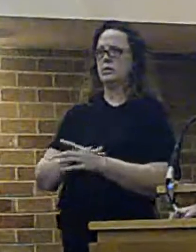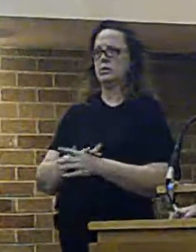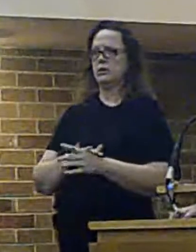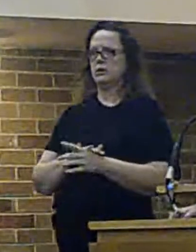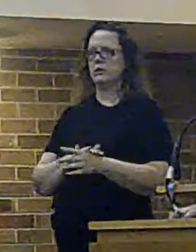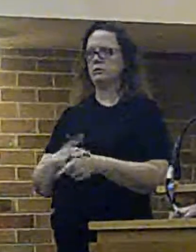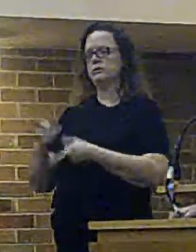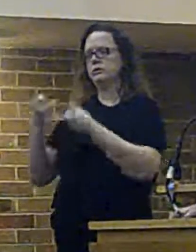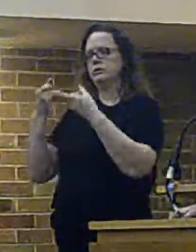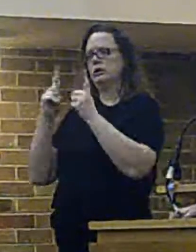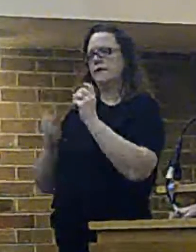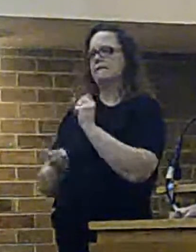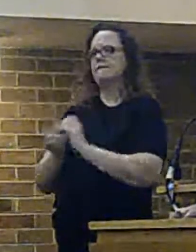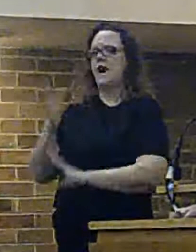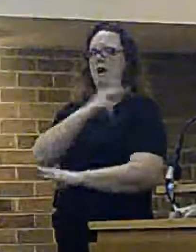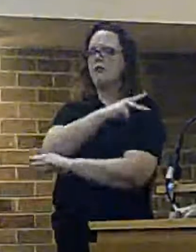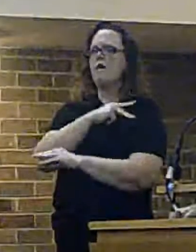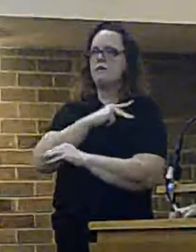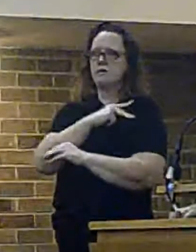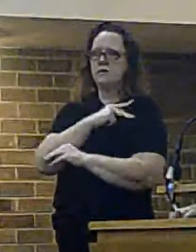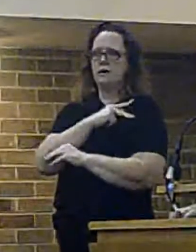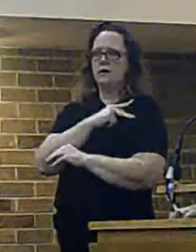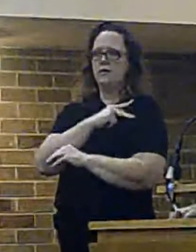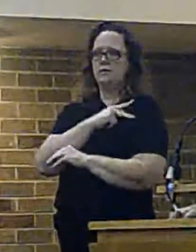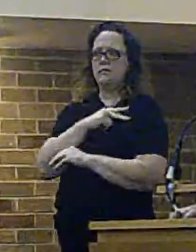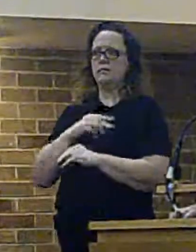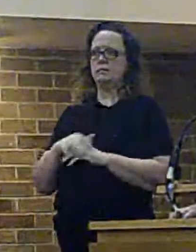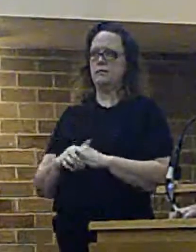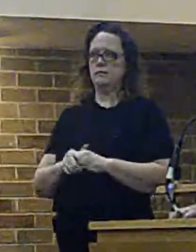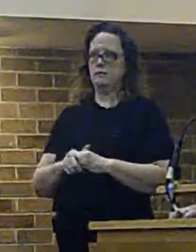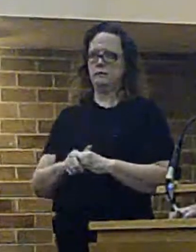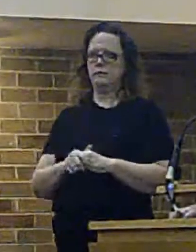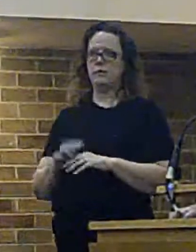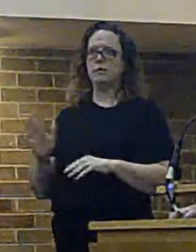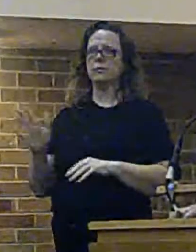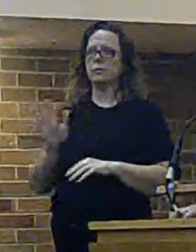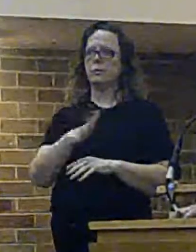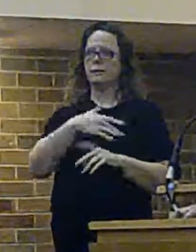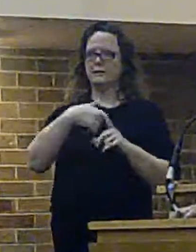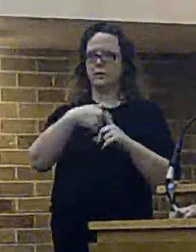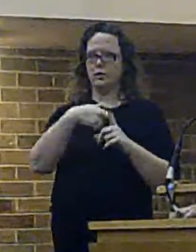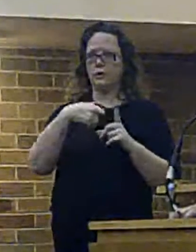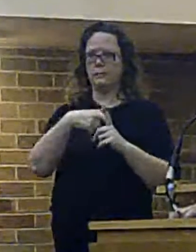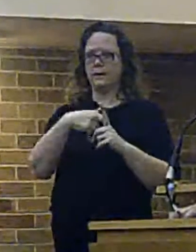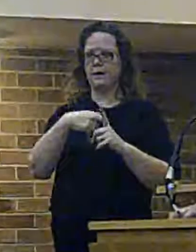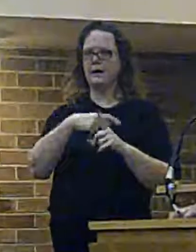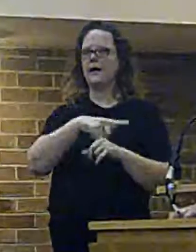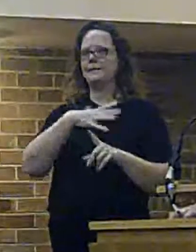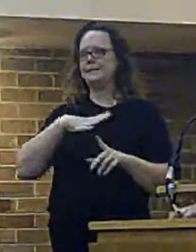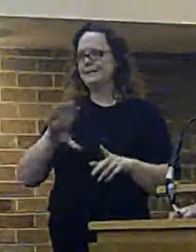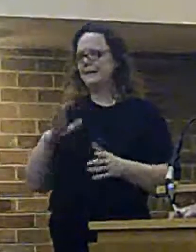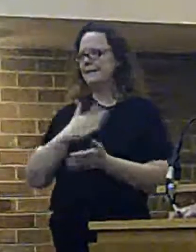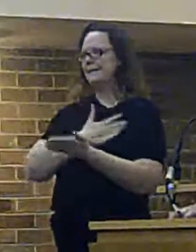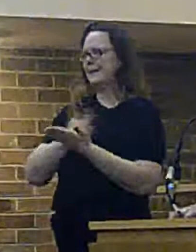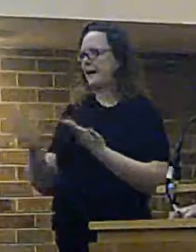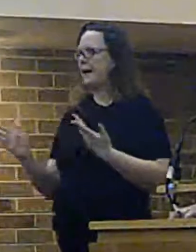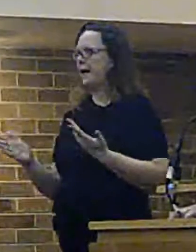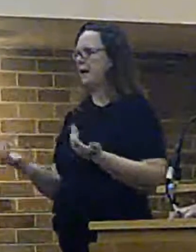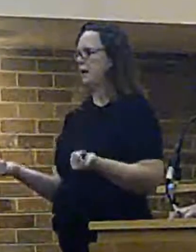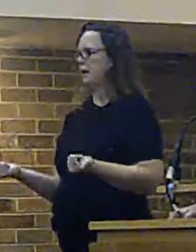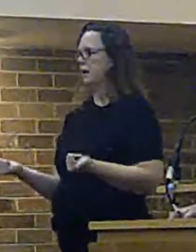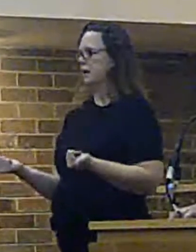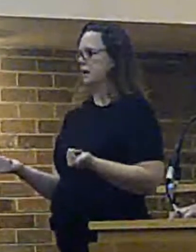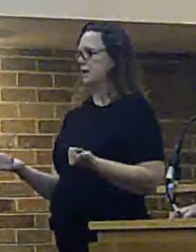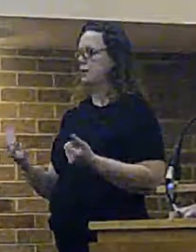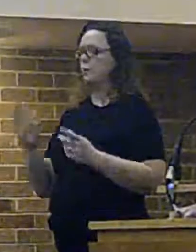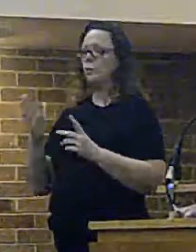is the West Kerby appliance, irrespective of whatever happens, I need to make this point clear to everyone, and I have done it in